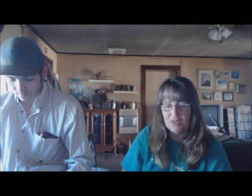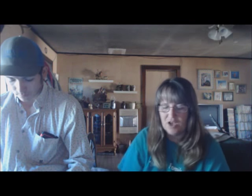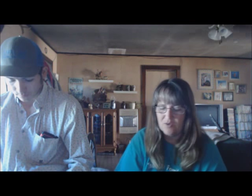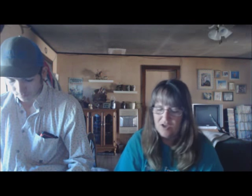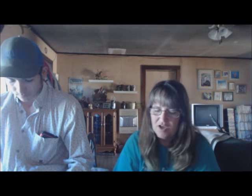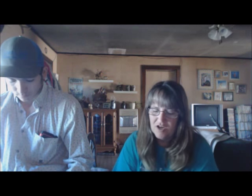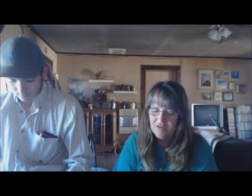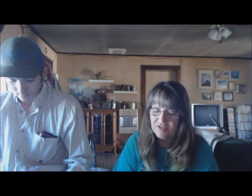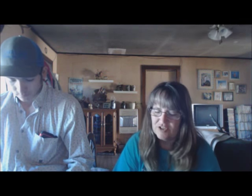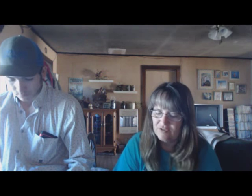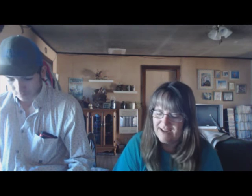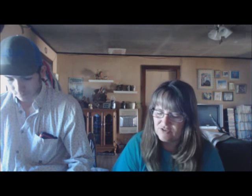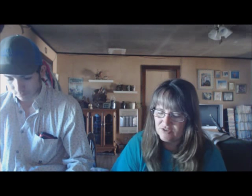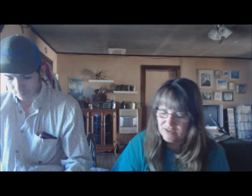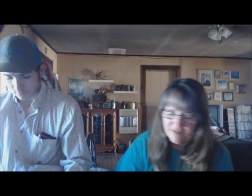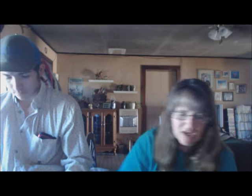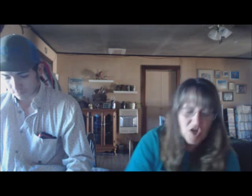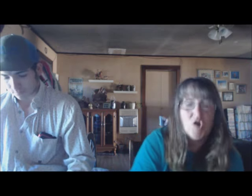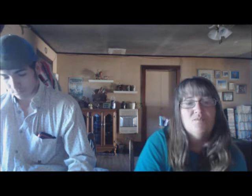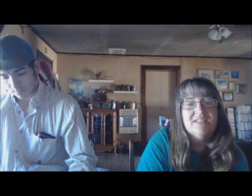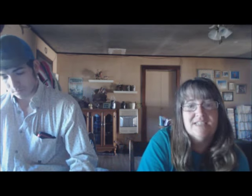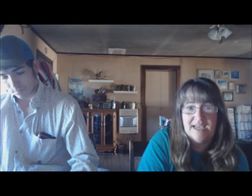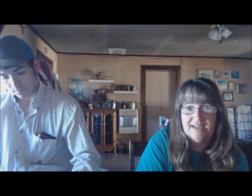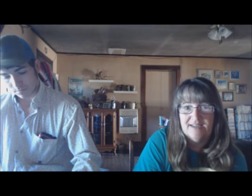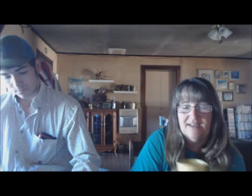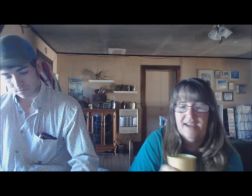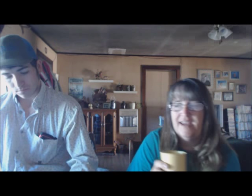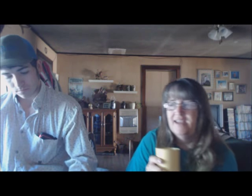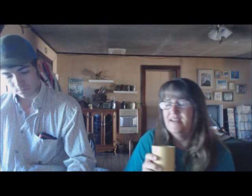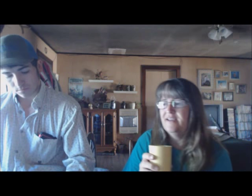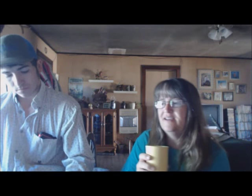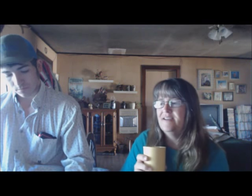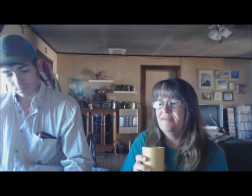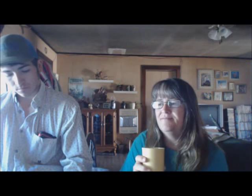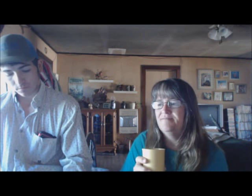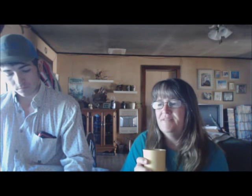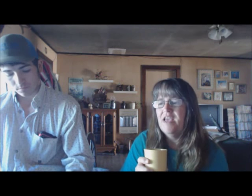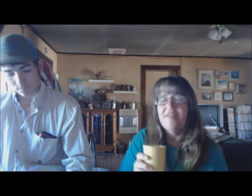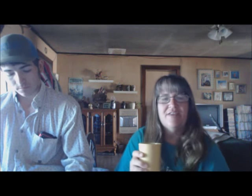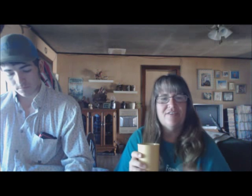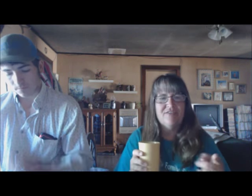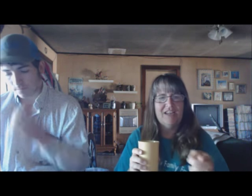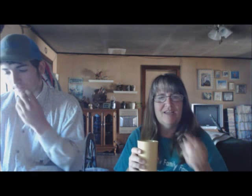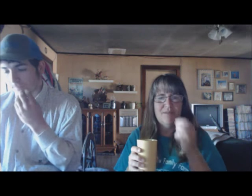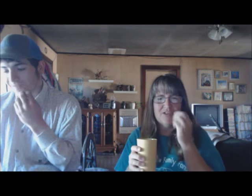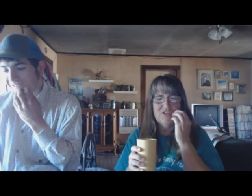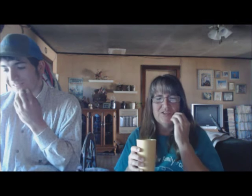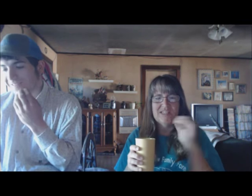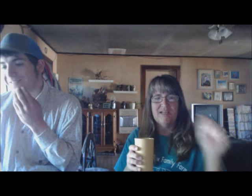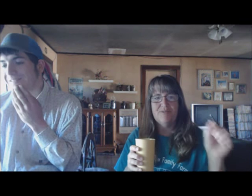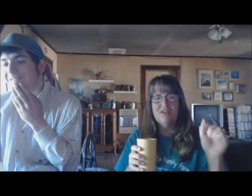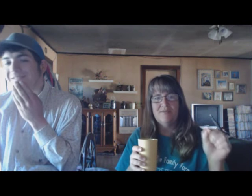below over to Natural Living Homestead. And I have a funny email, too. It's www